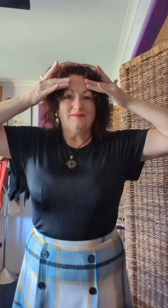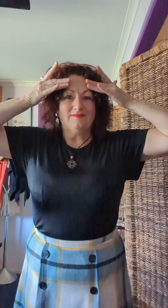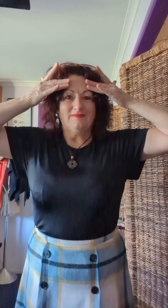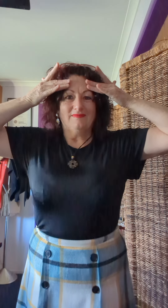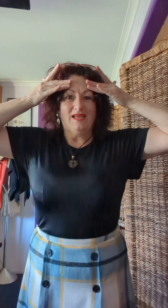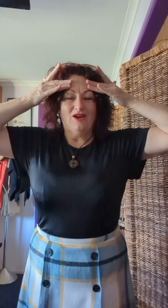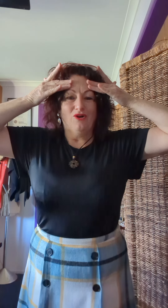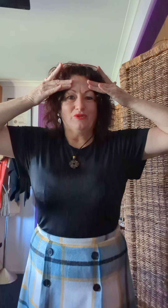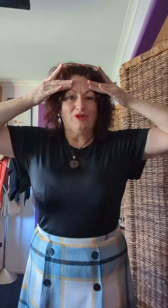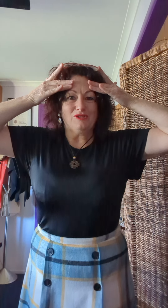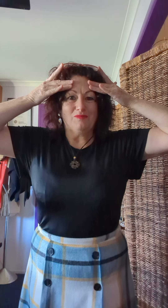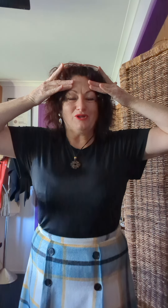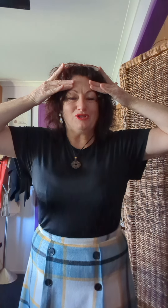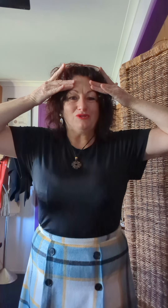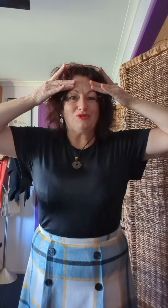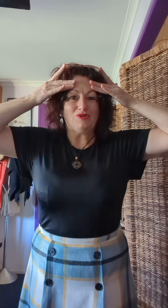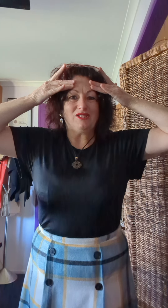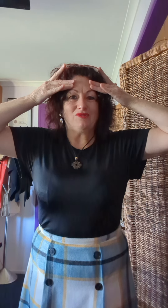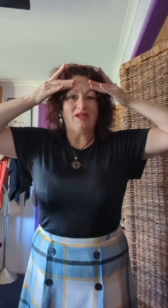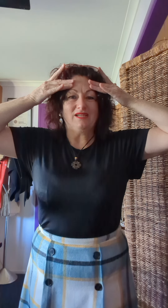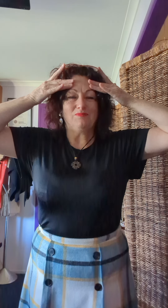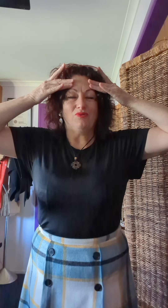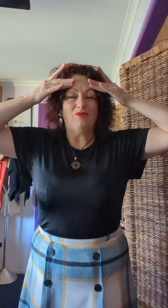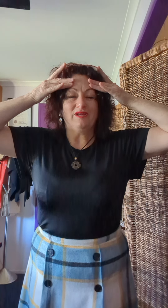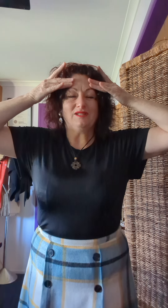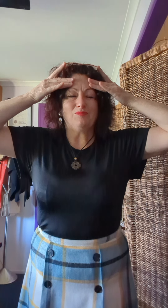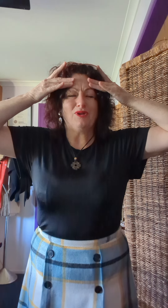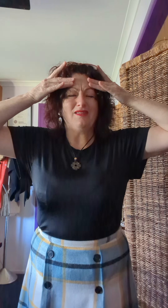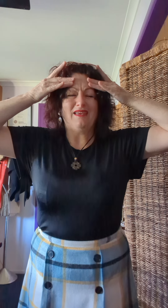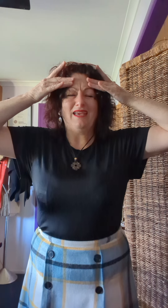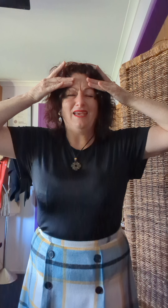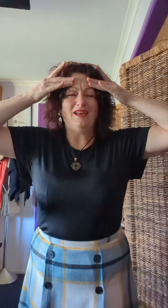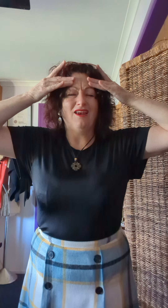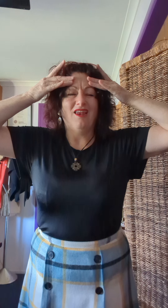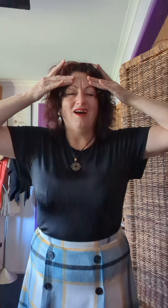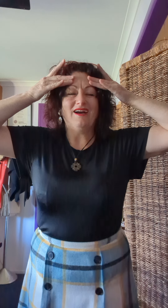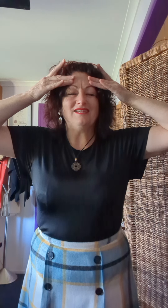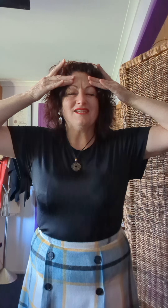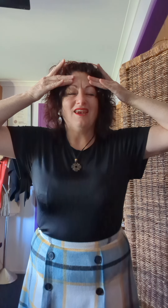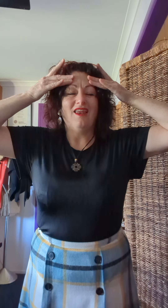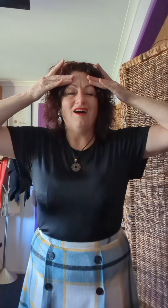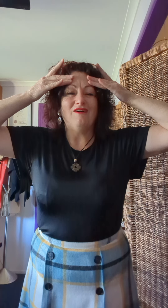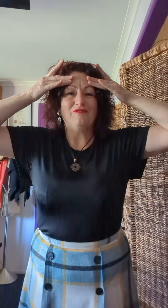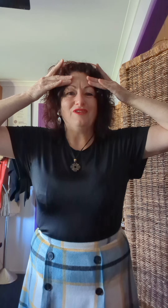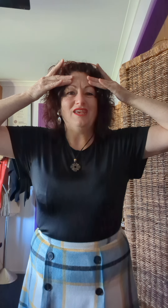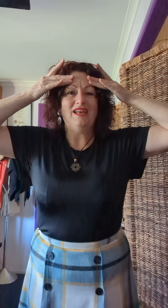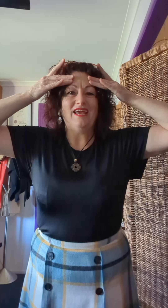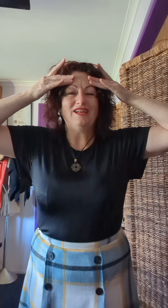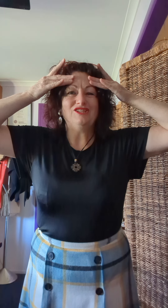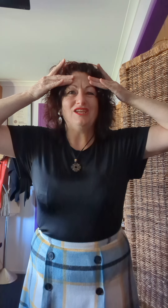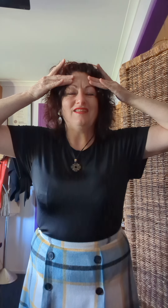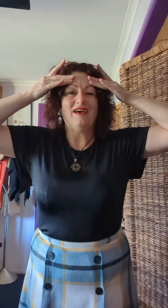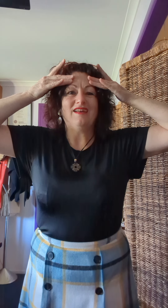And hold those emotional stress release points. Breathe in light, love, yin energy, that